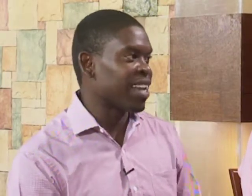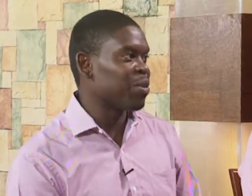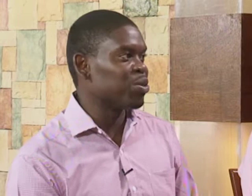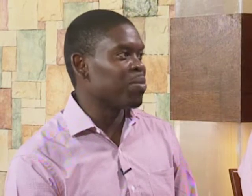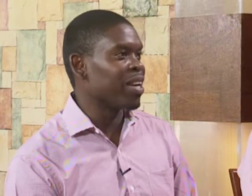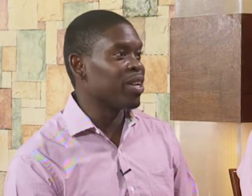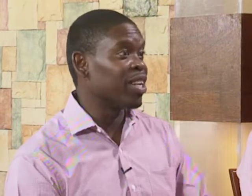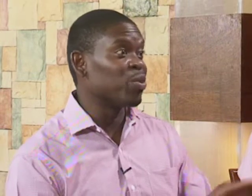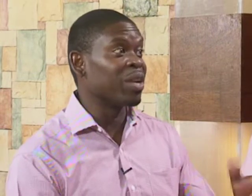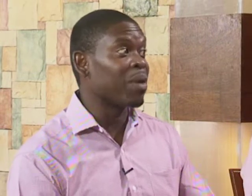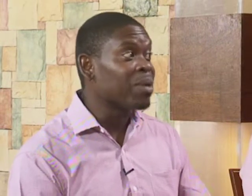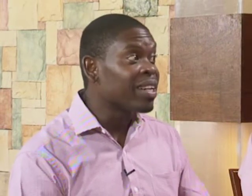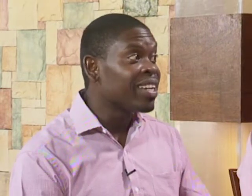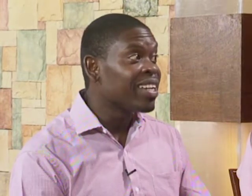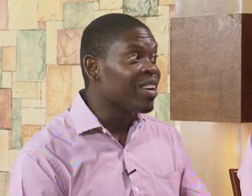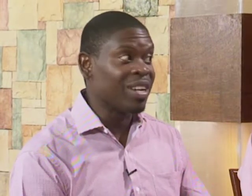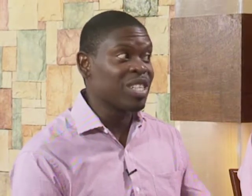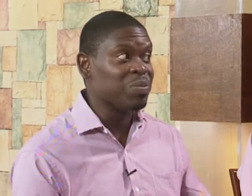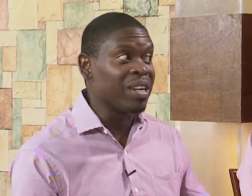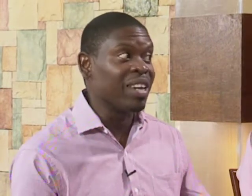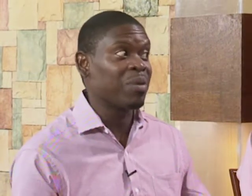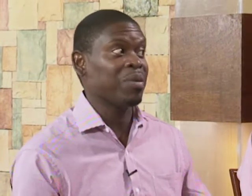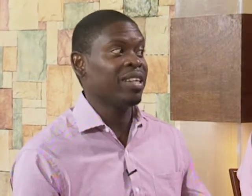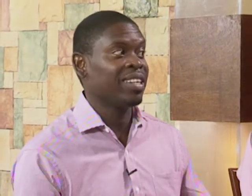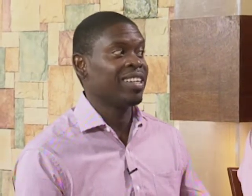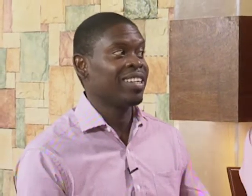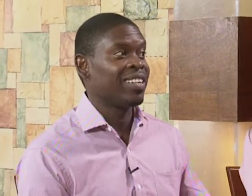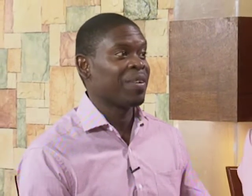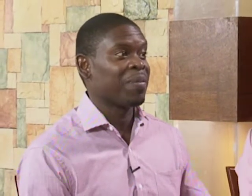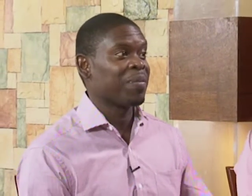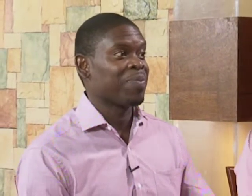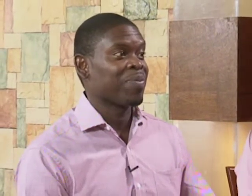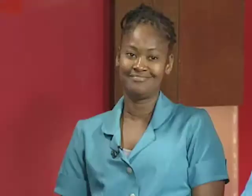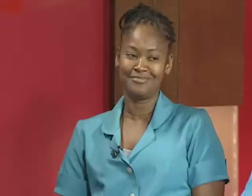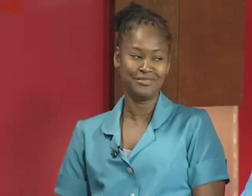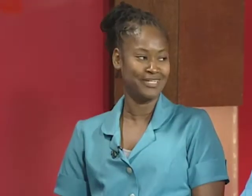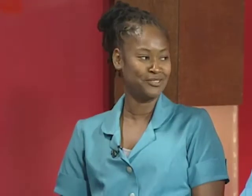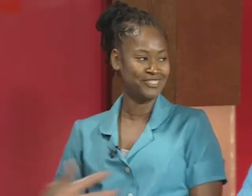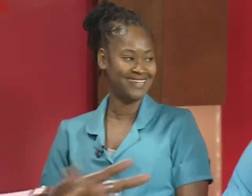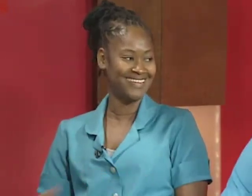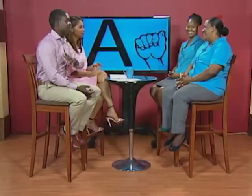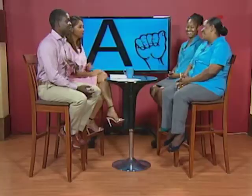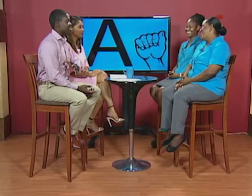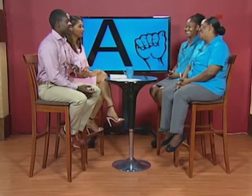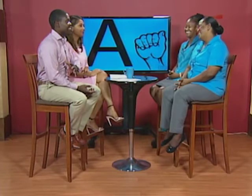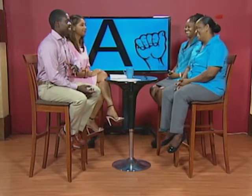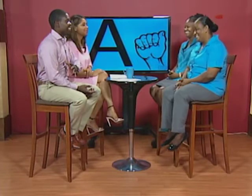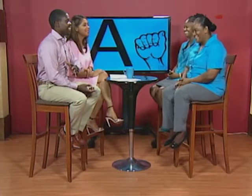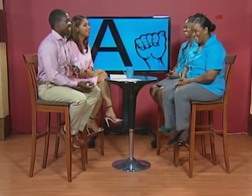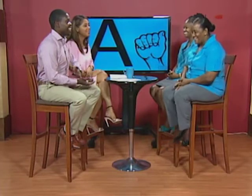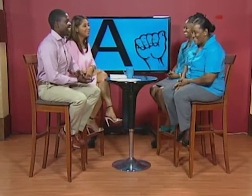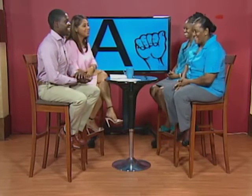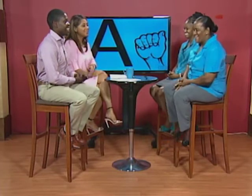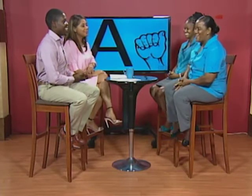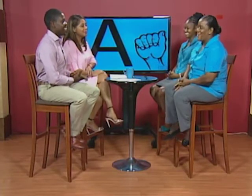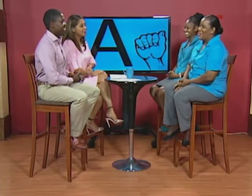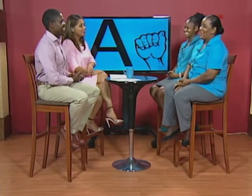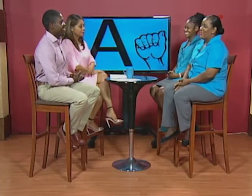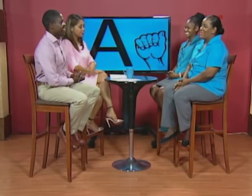language whereby you're not doing it properly or you're not speaking it properly um monitoring officer with